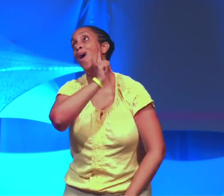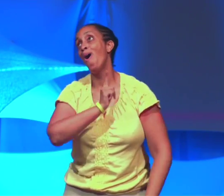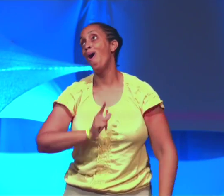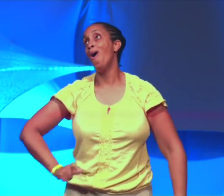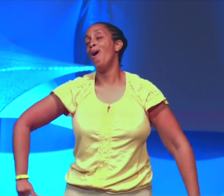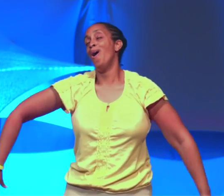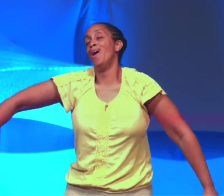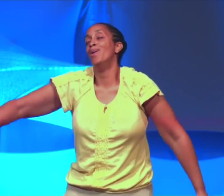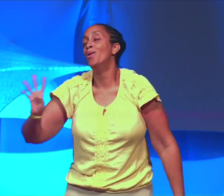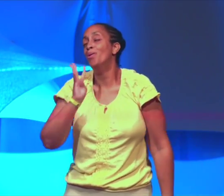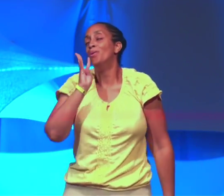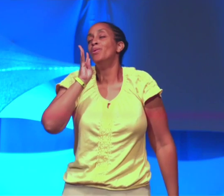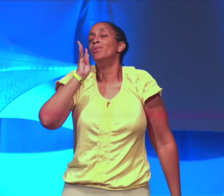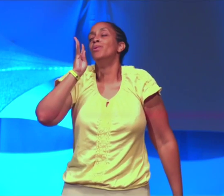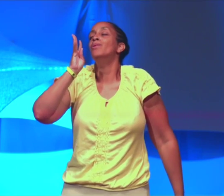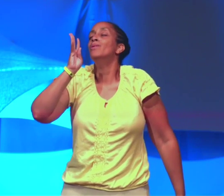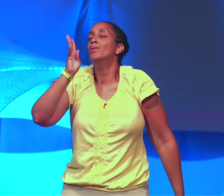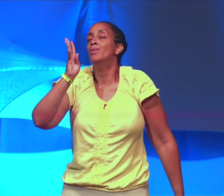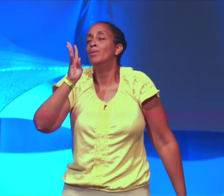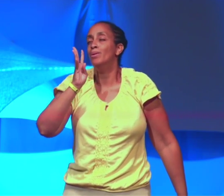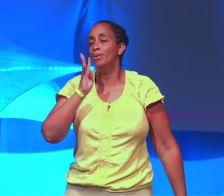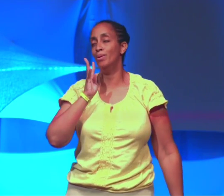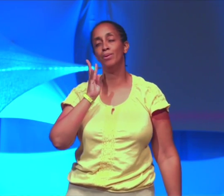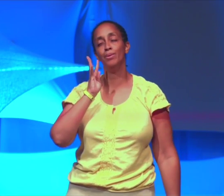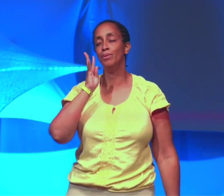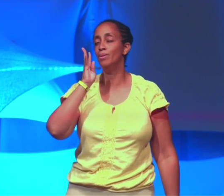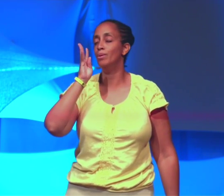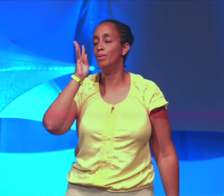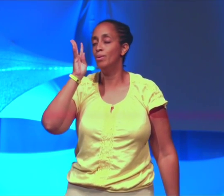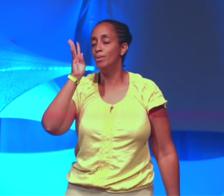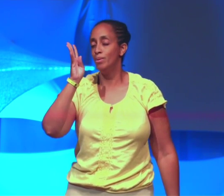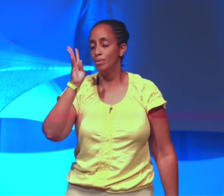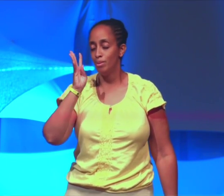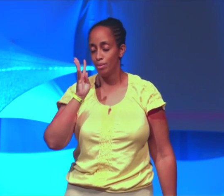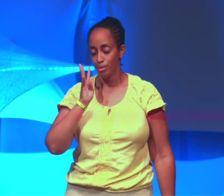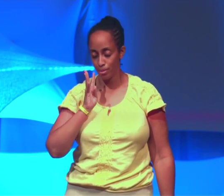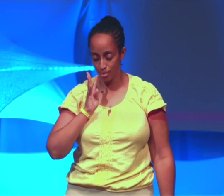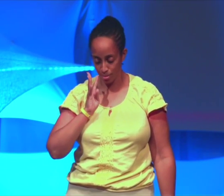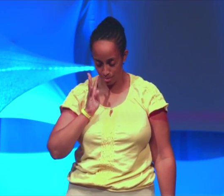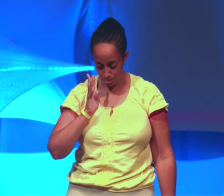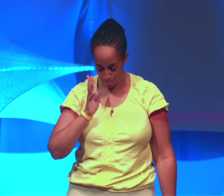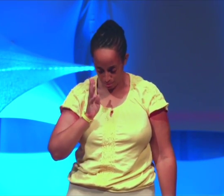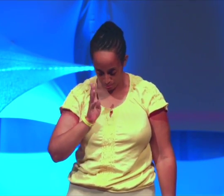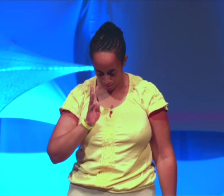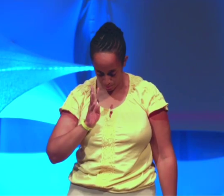this world